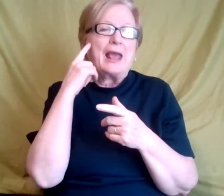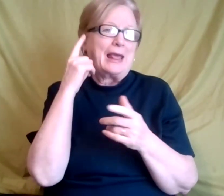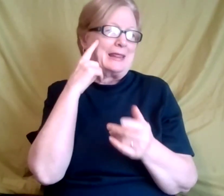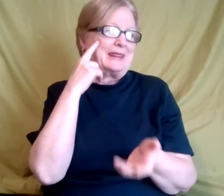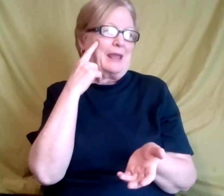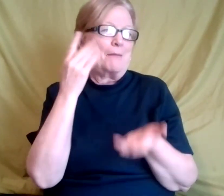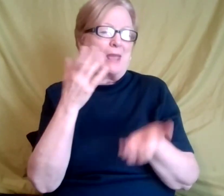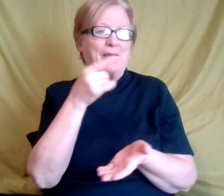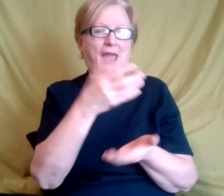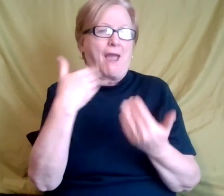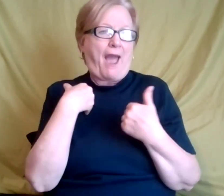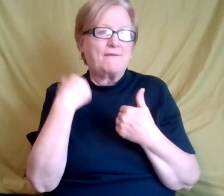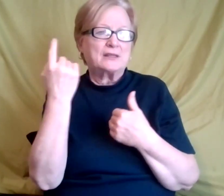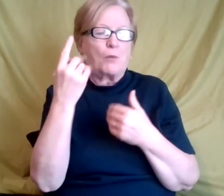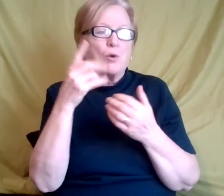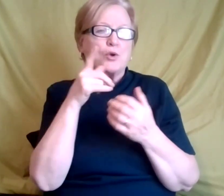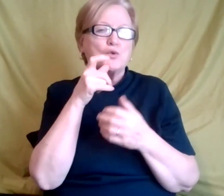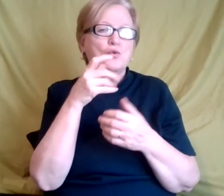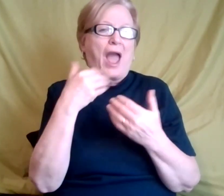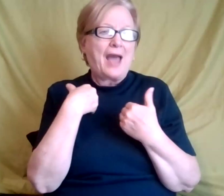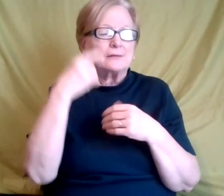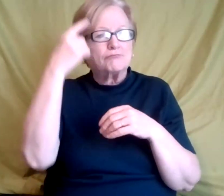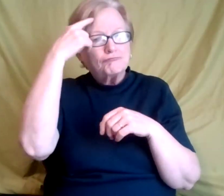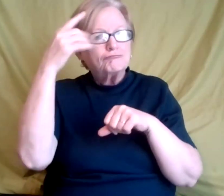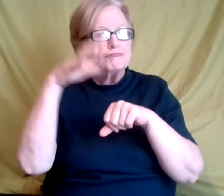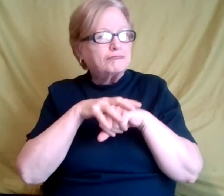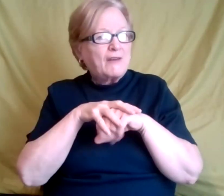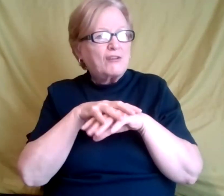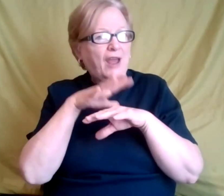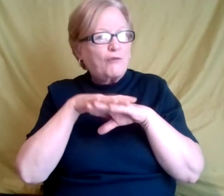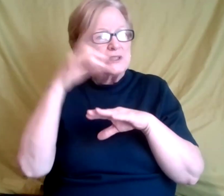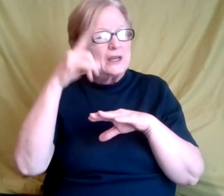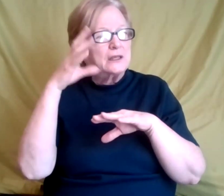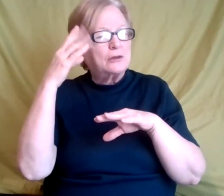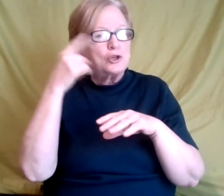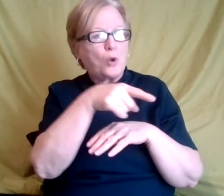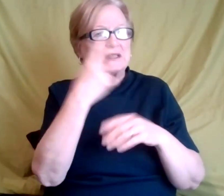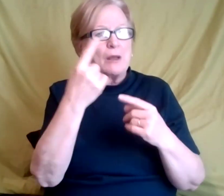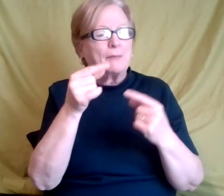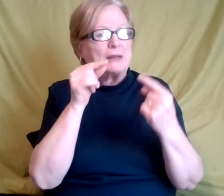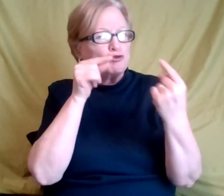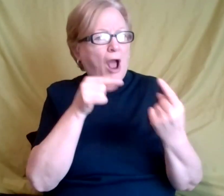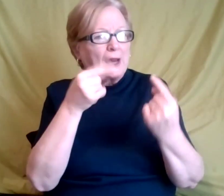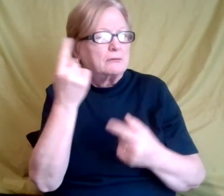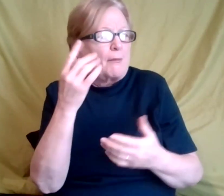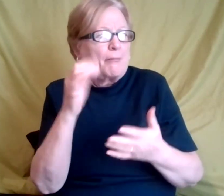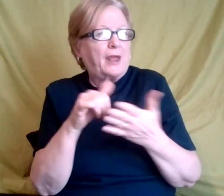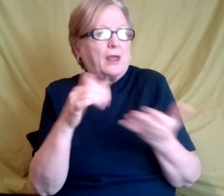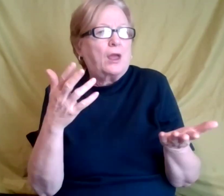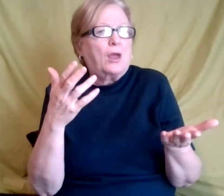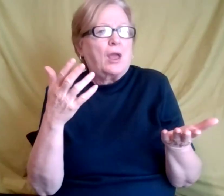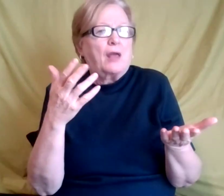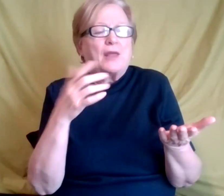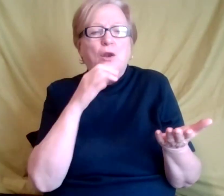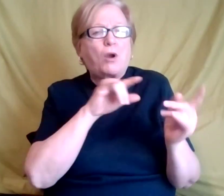be a neurodivergent, if they see, you know, they struggling or a little bit and don't like to come to meetings